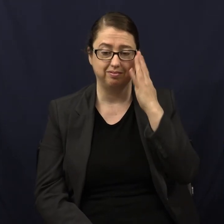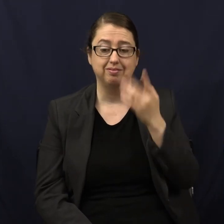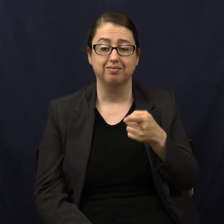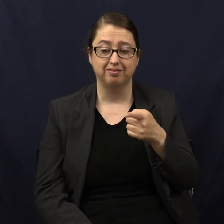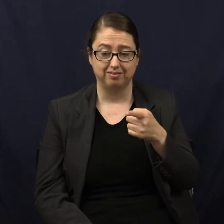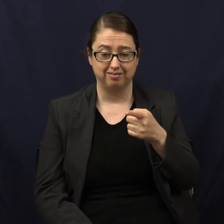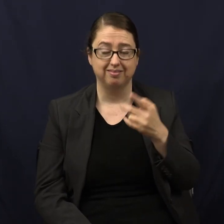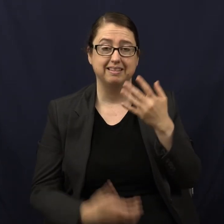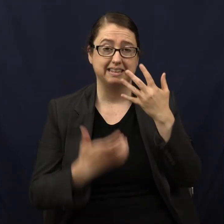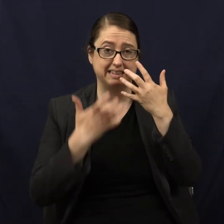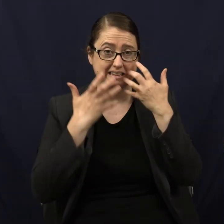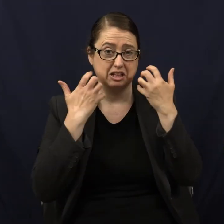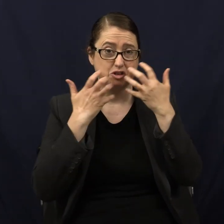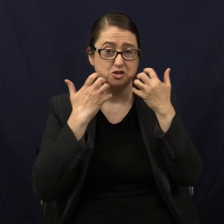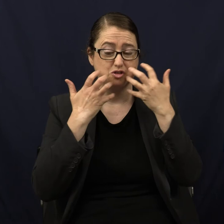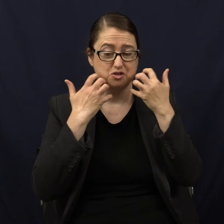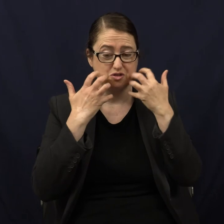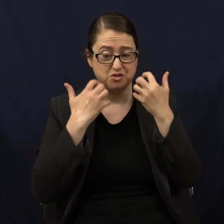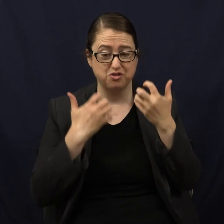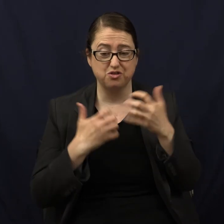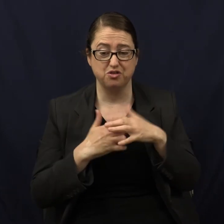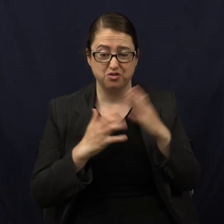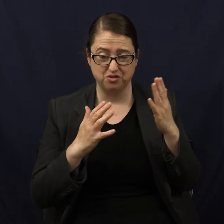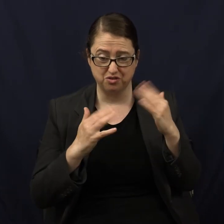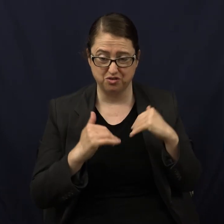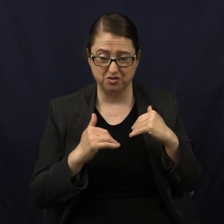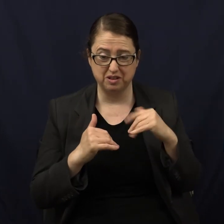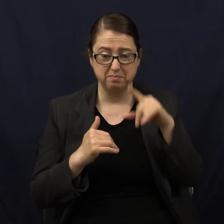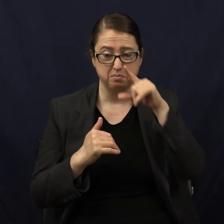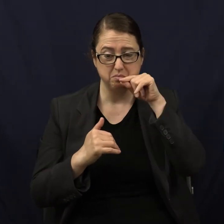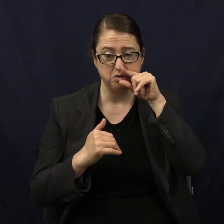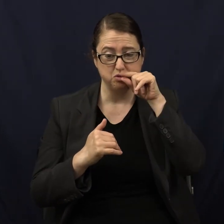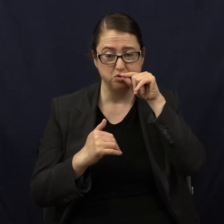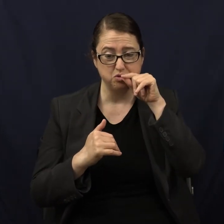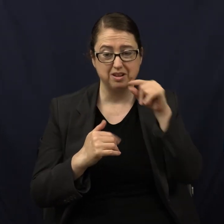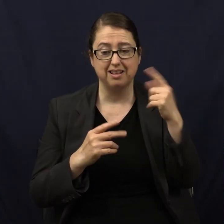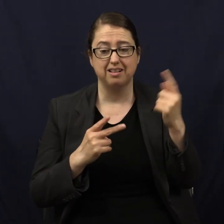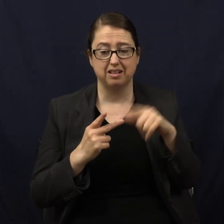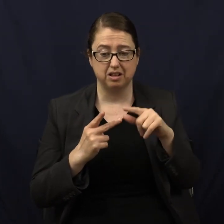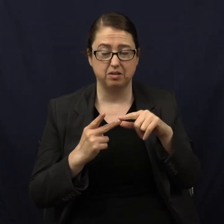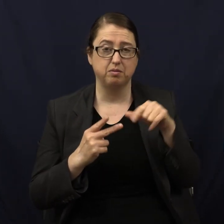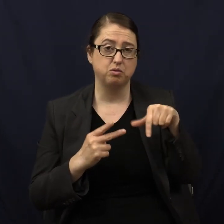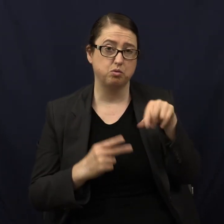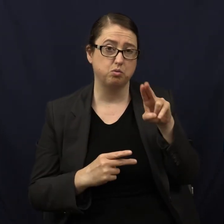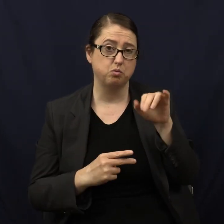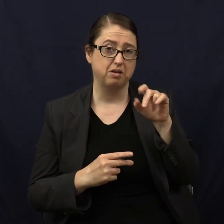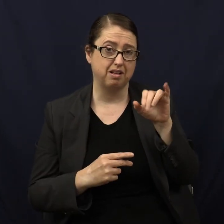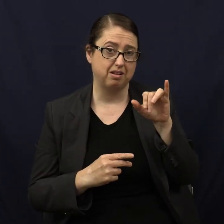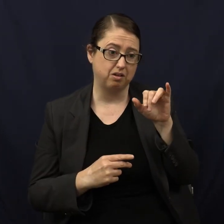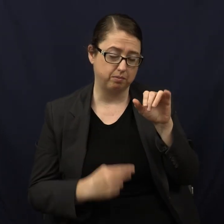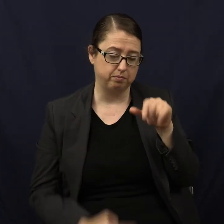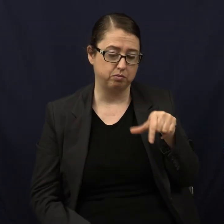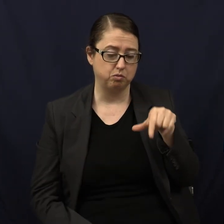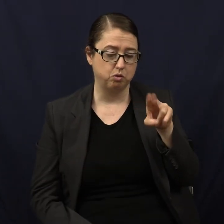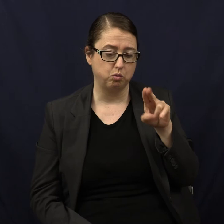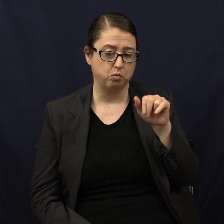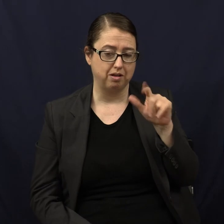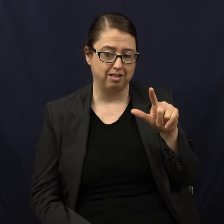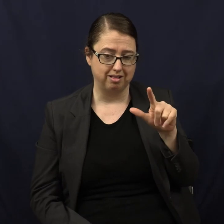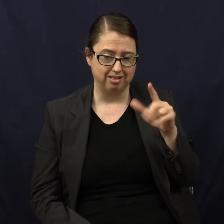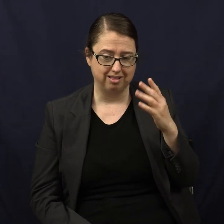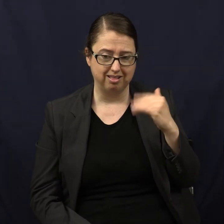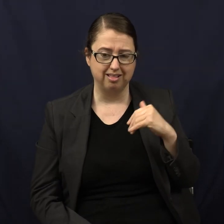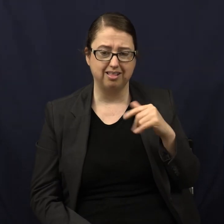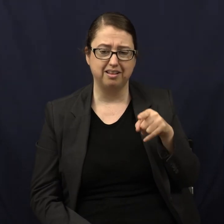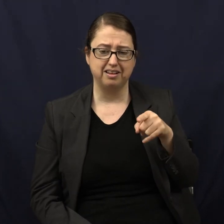Yeah, a little tiger. What do you see now? Not just a bird. A parrot? Quail? What do you see now? Just